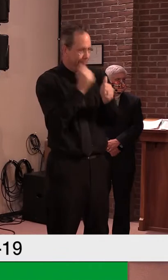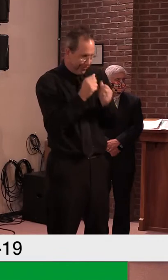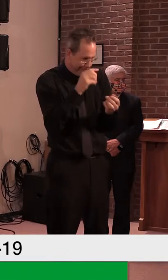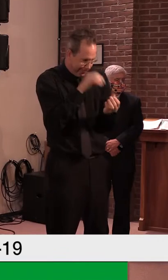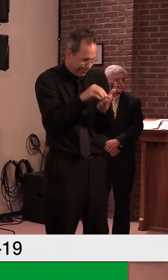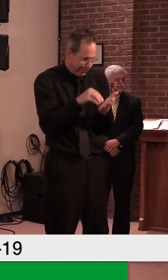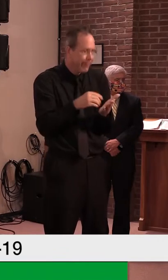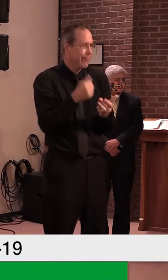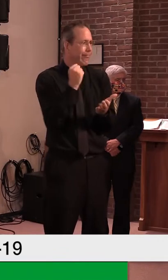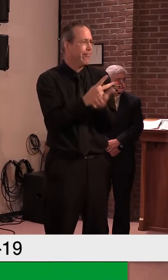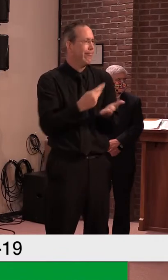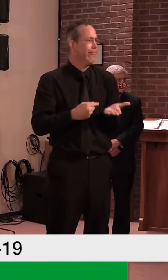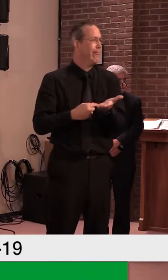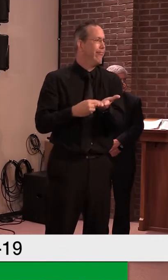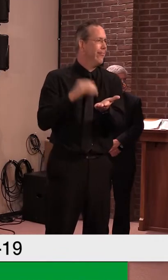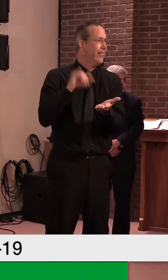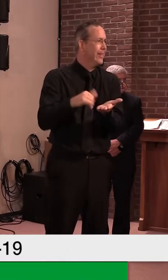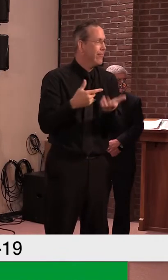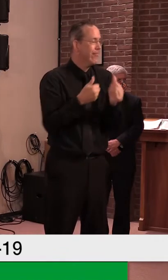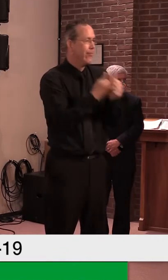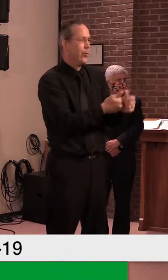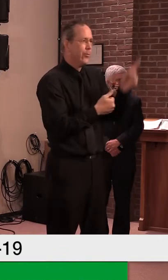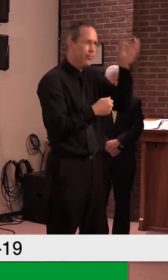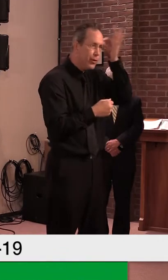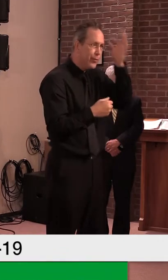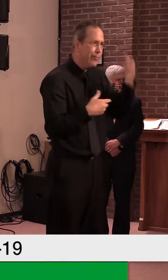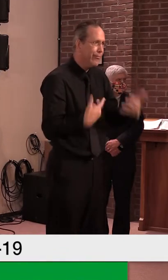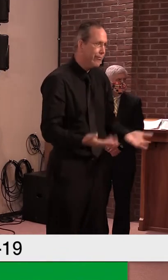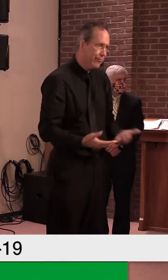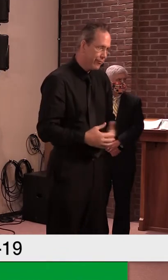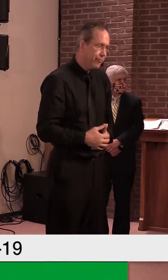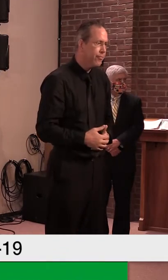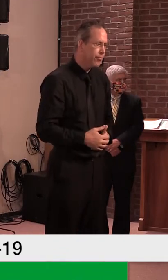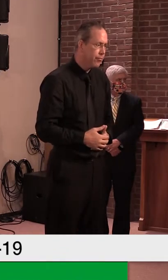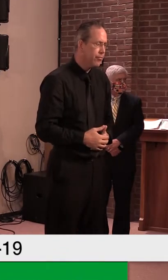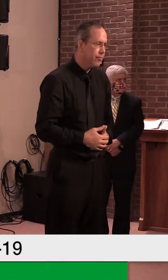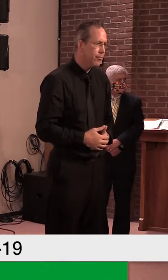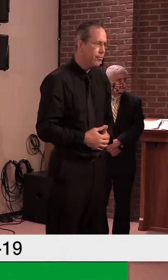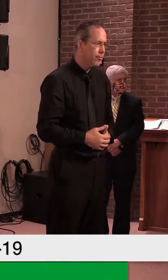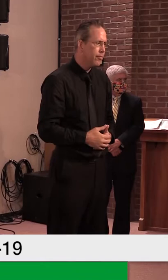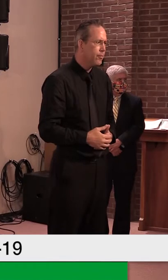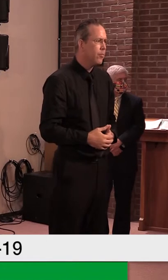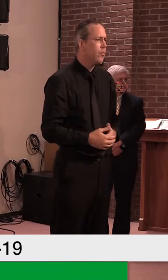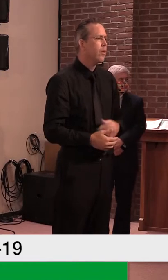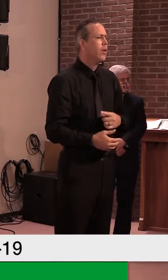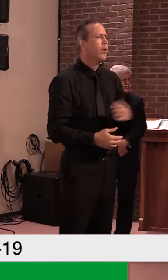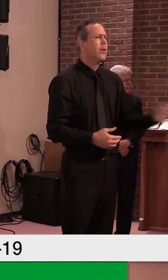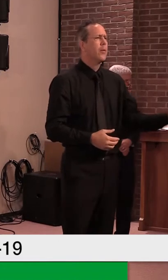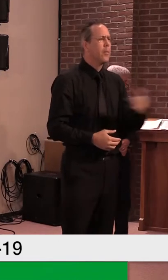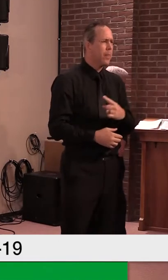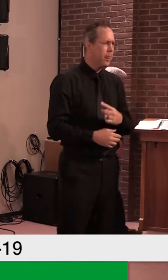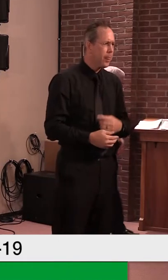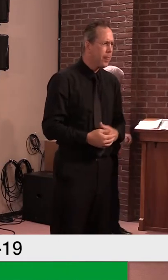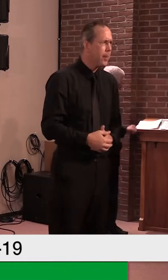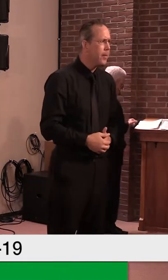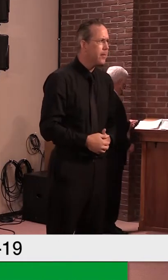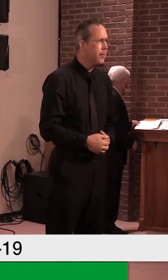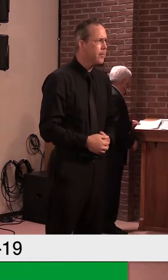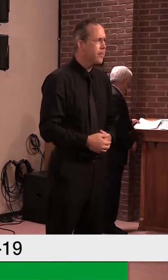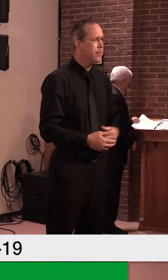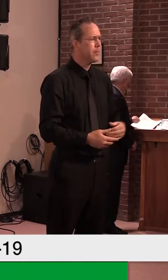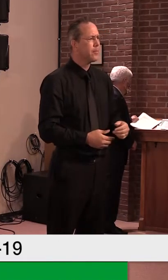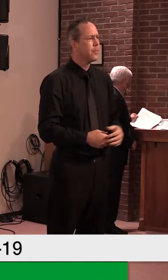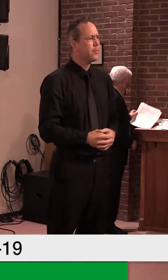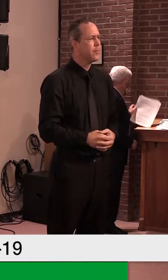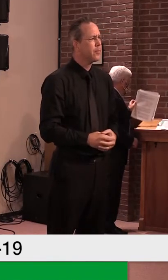Ross? Thank you, Governor. My question is regarding the new outbreak of cases at Corp Civic down in Mississippi.